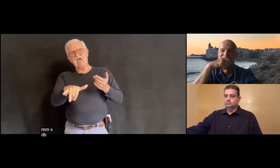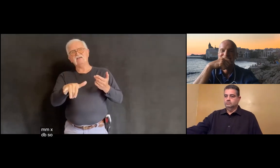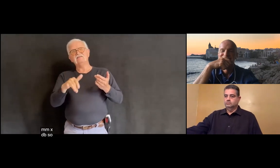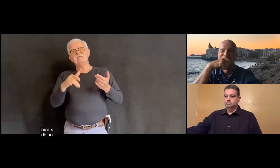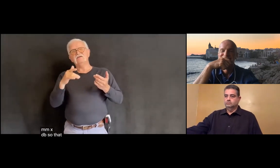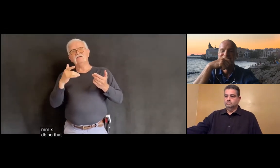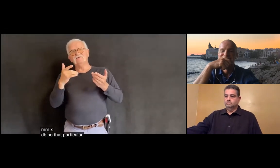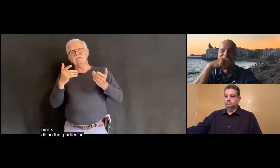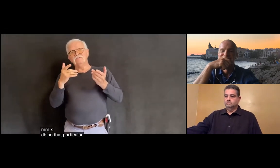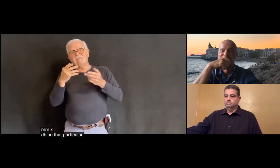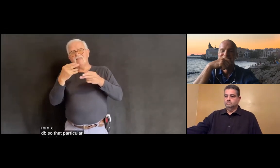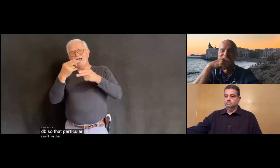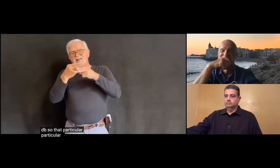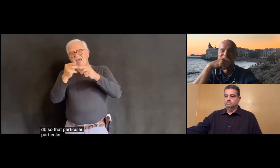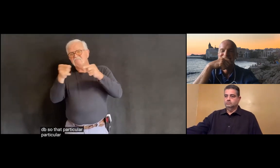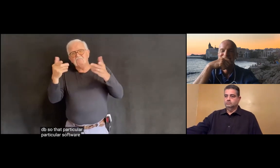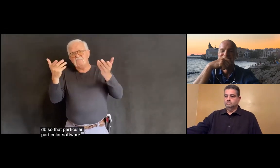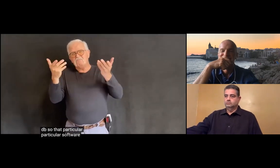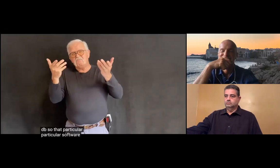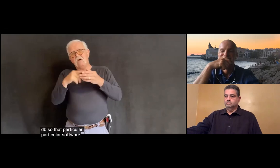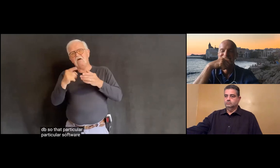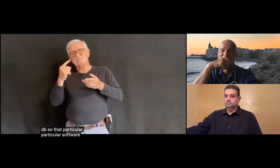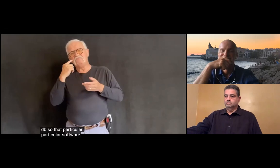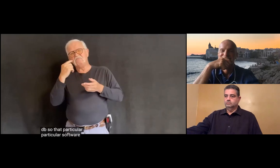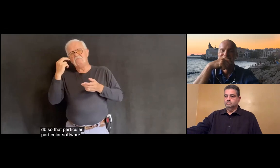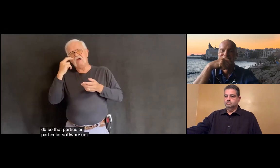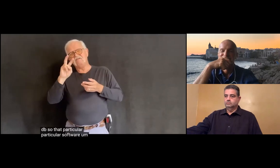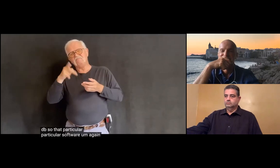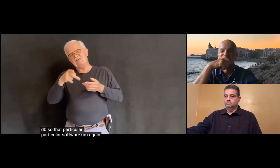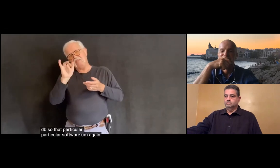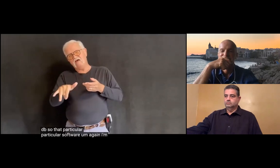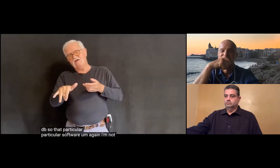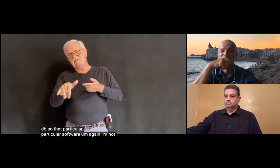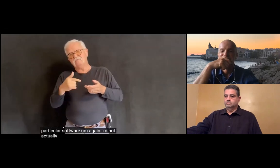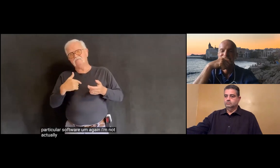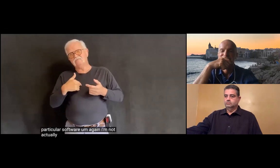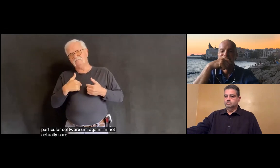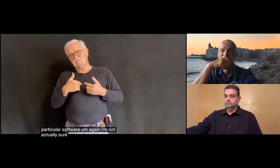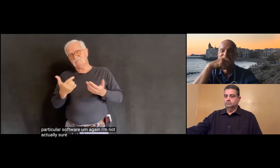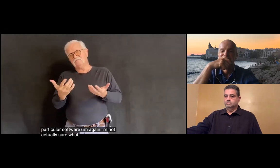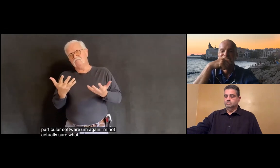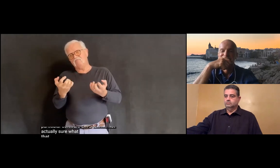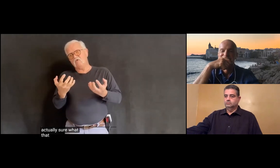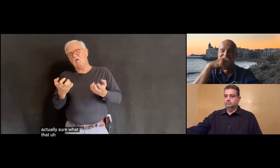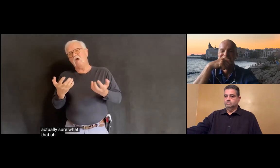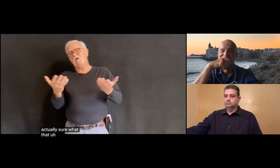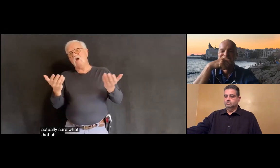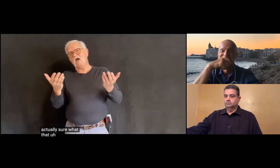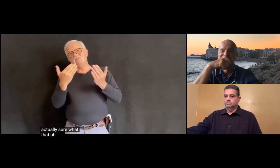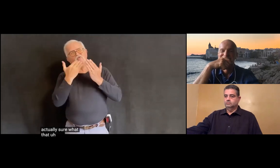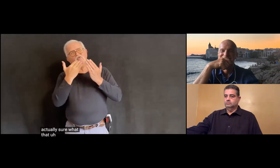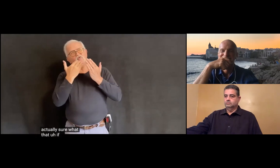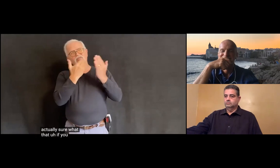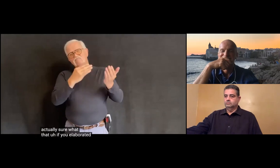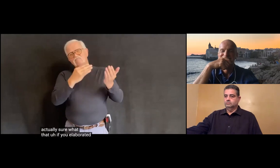So that particular talk there. Again, I'm not actually sure what that is.